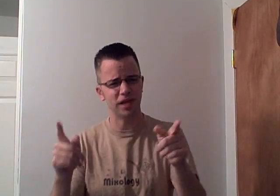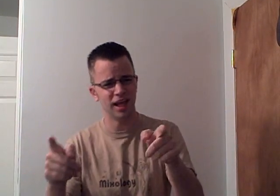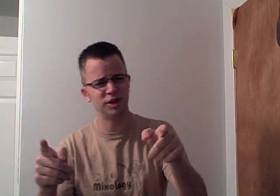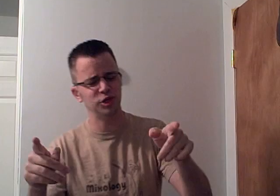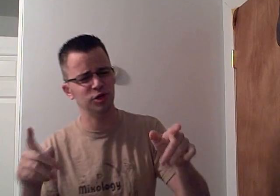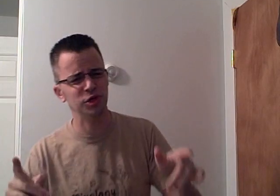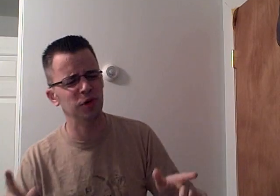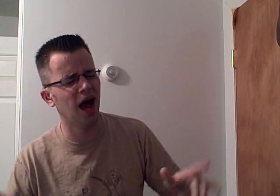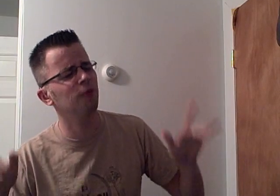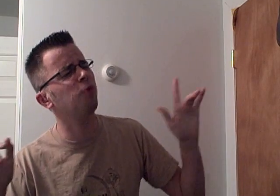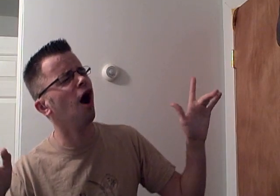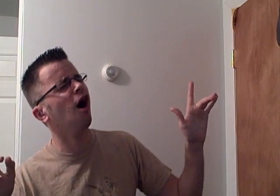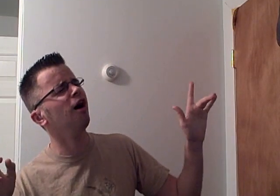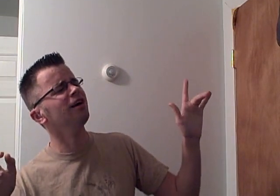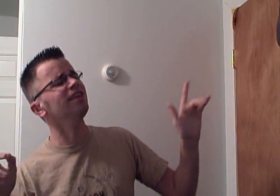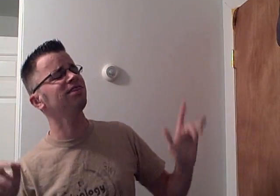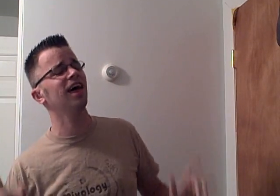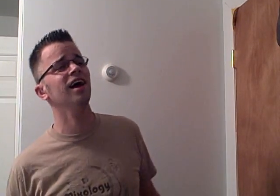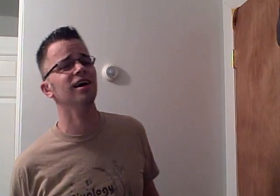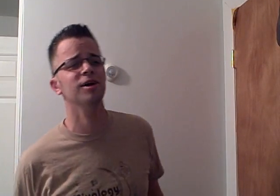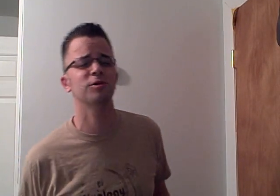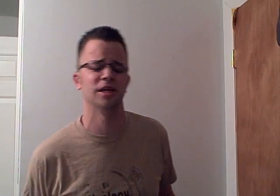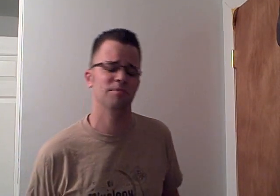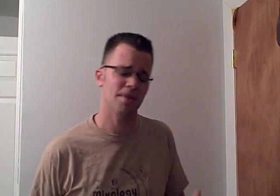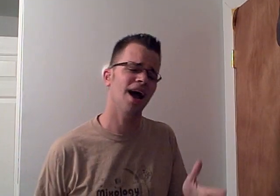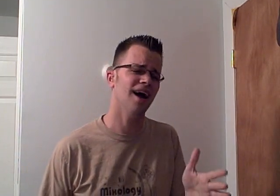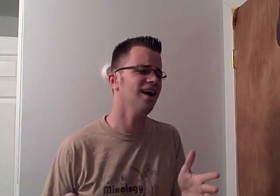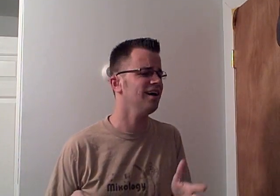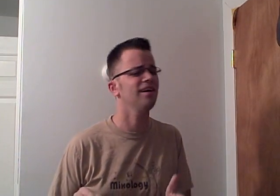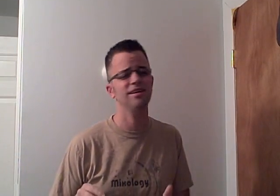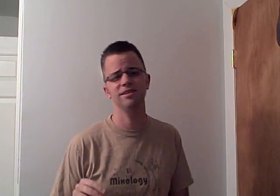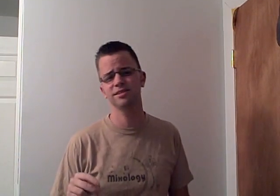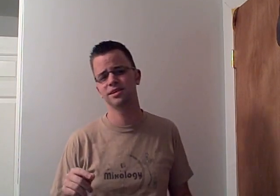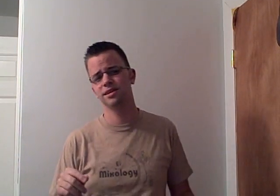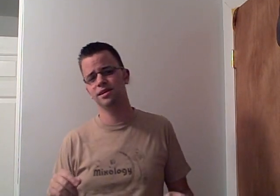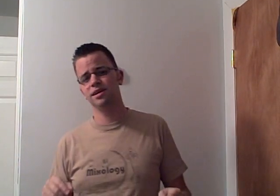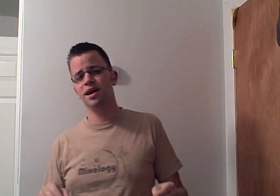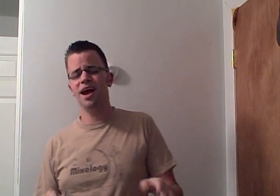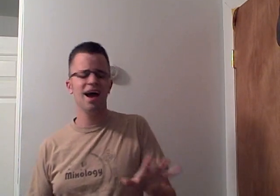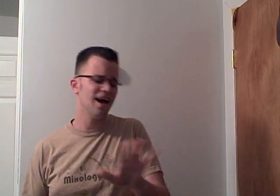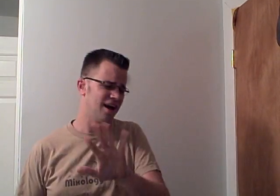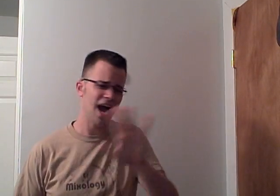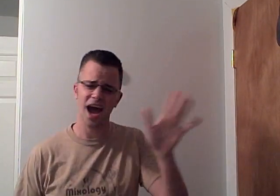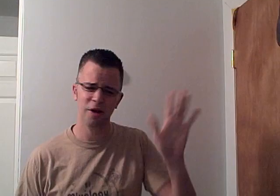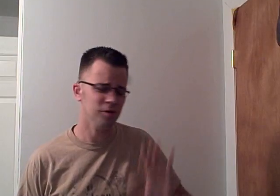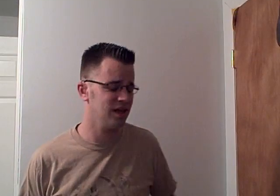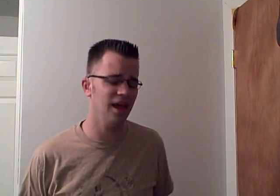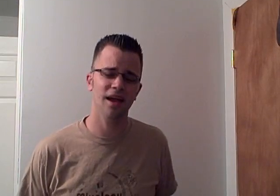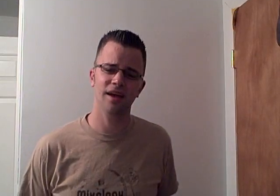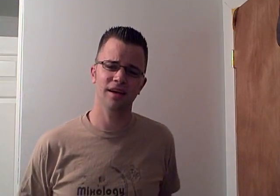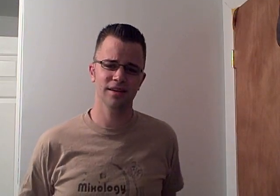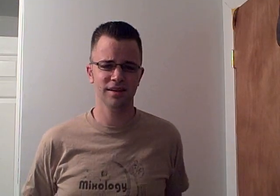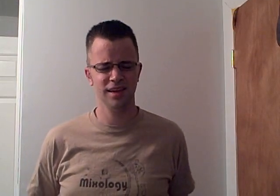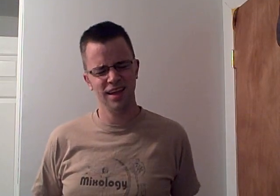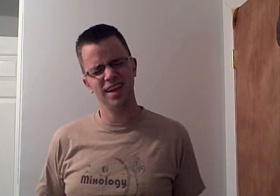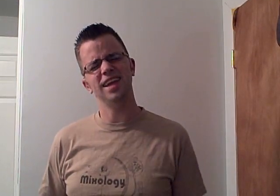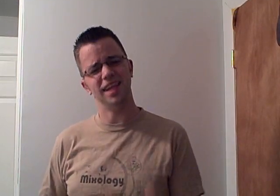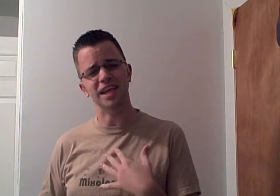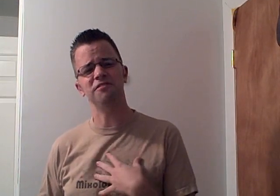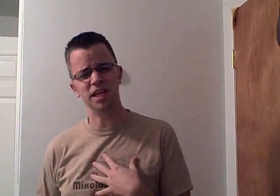get to you. I walk a thousand miles. I don't care if